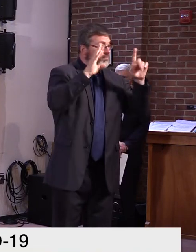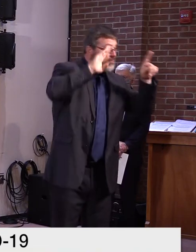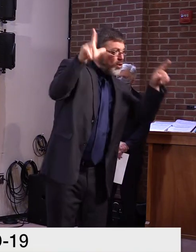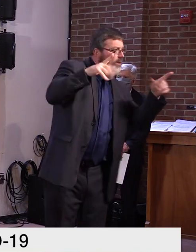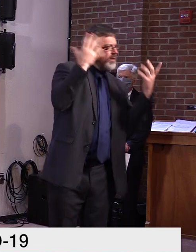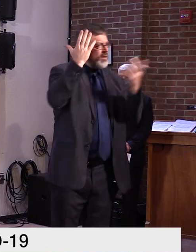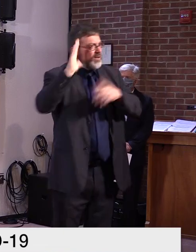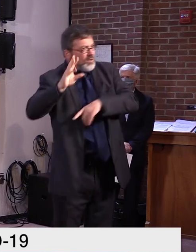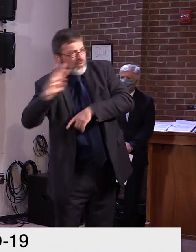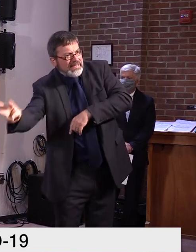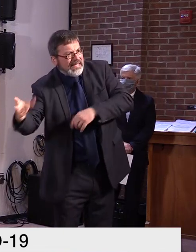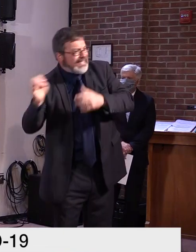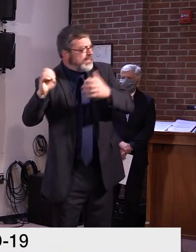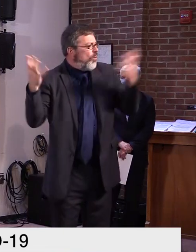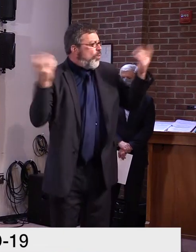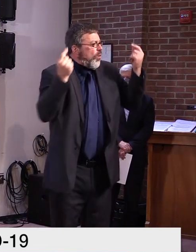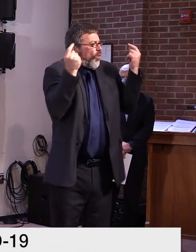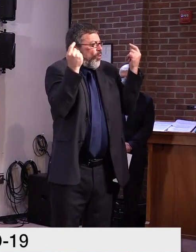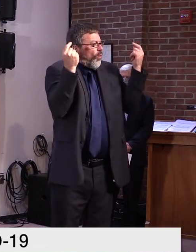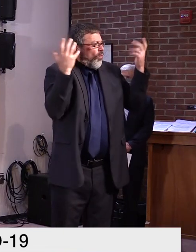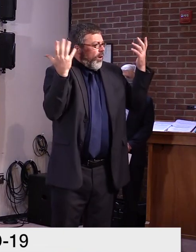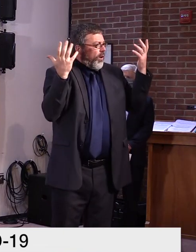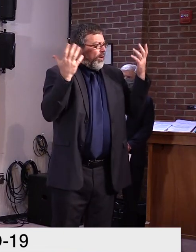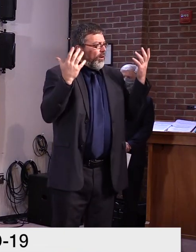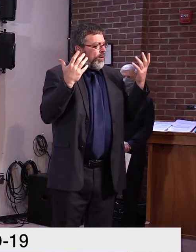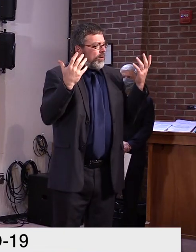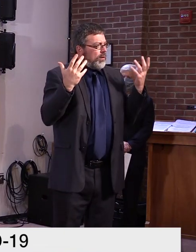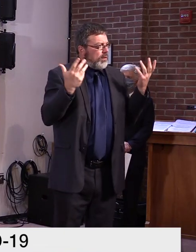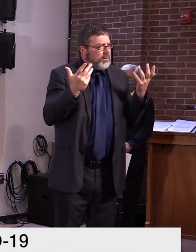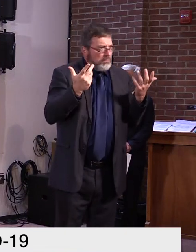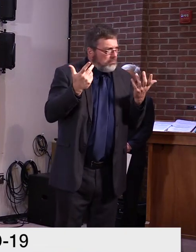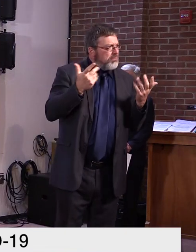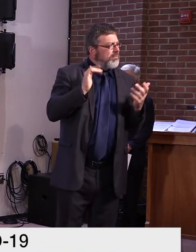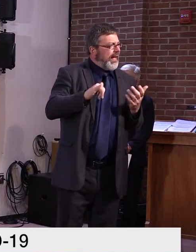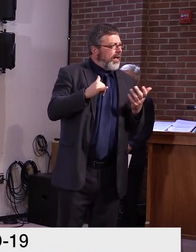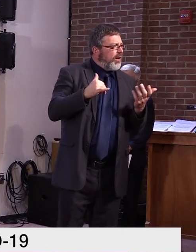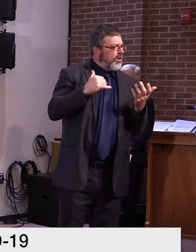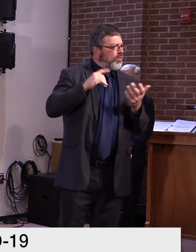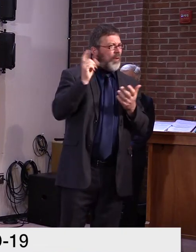I realize you may not, but, uh, let me, yeah,